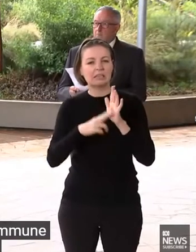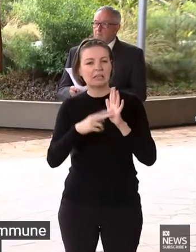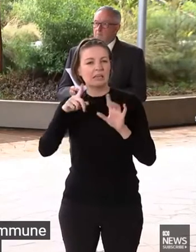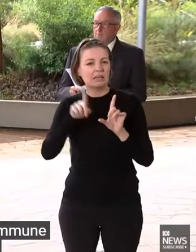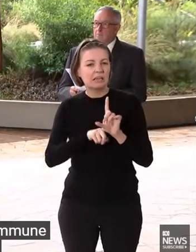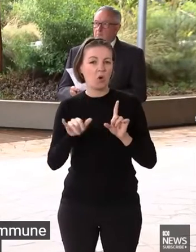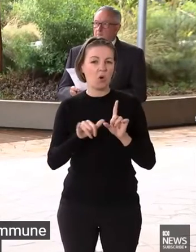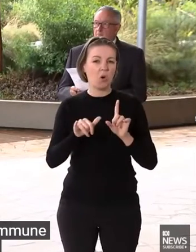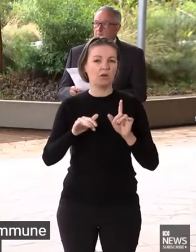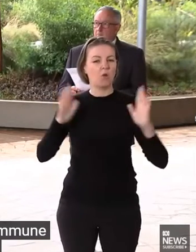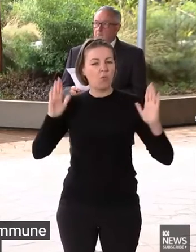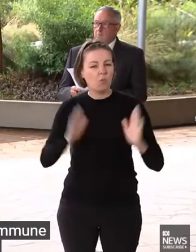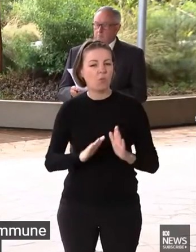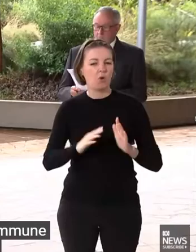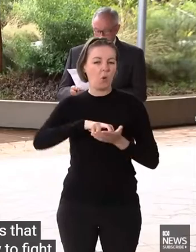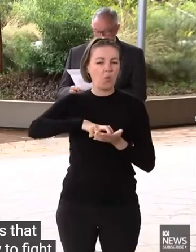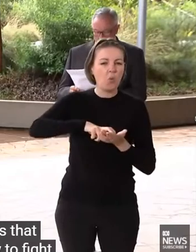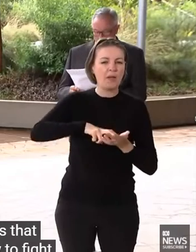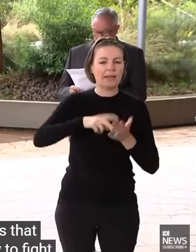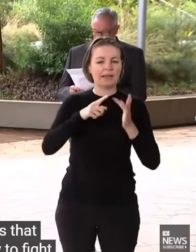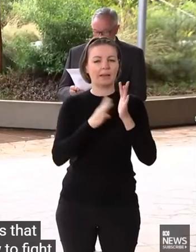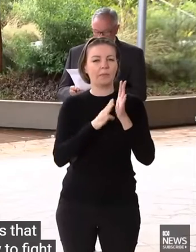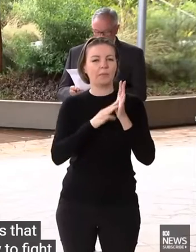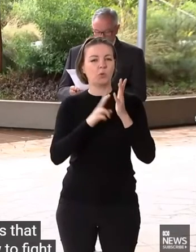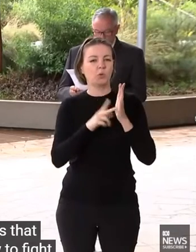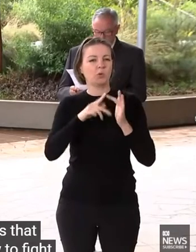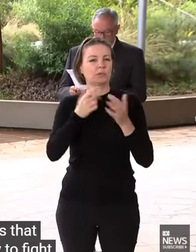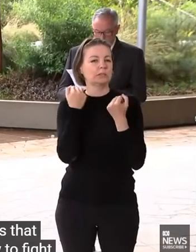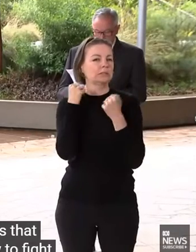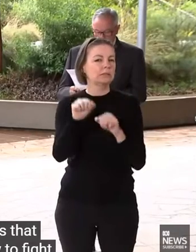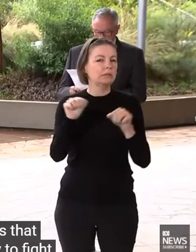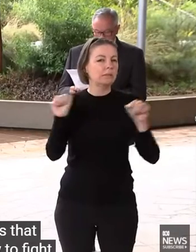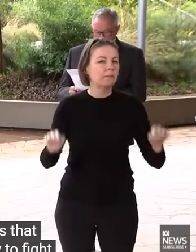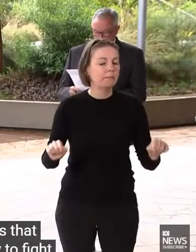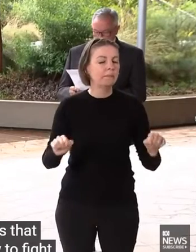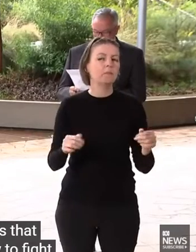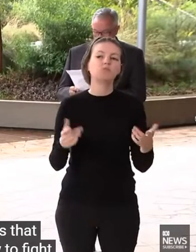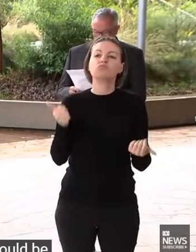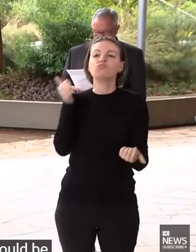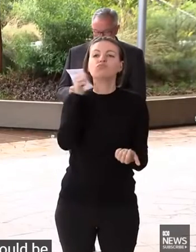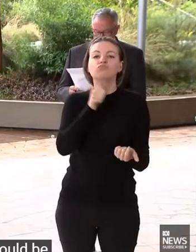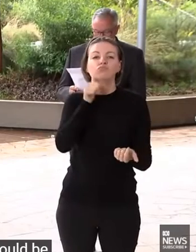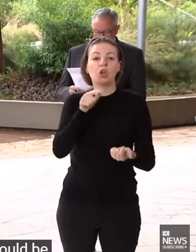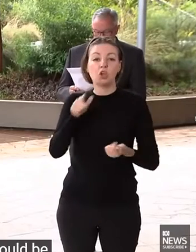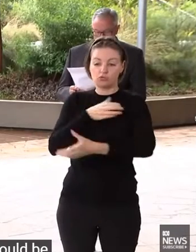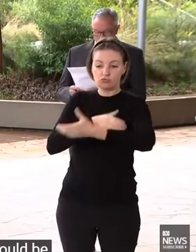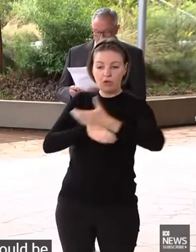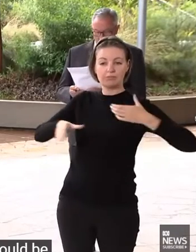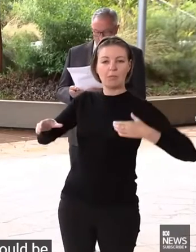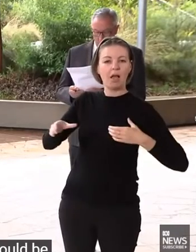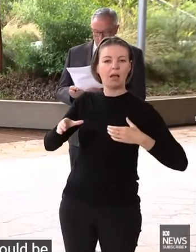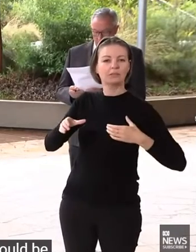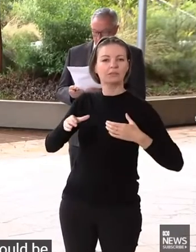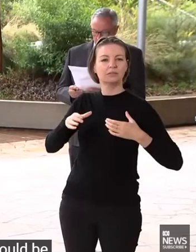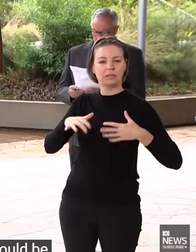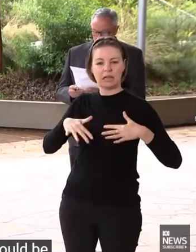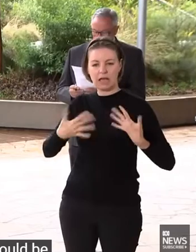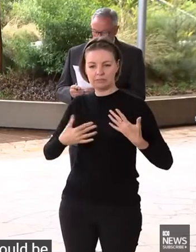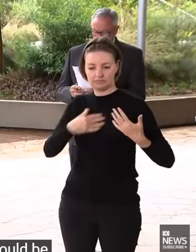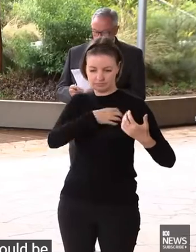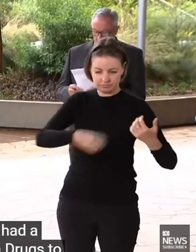So things that suppress your ability to fight infection. So that would be, for instance, if you had a transplant and were on drugs to suppress your immune system.